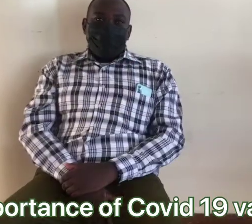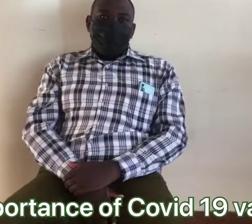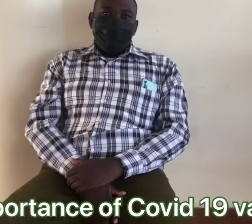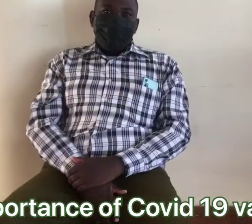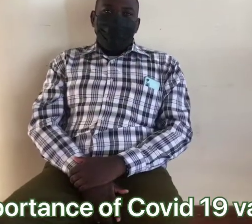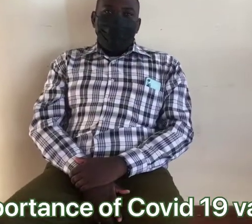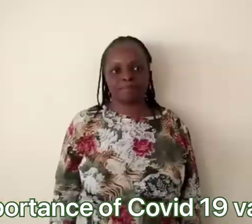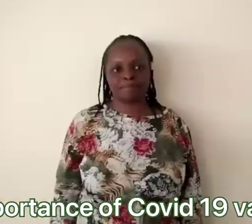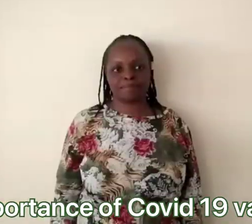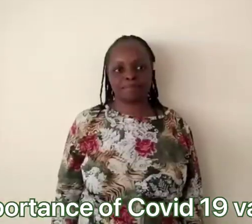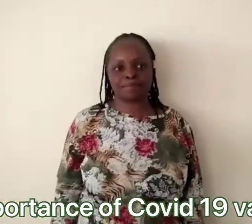That's all.